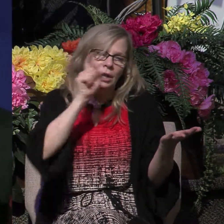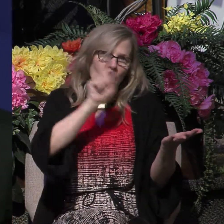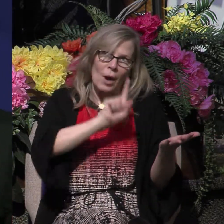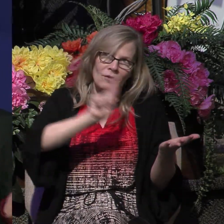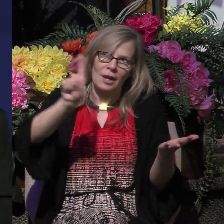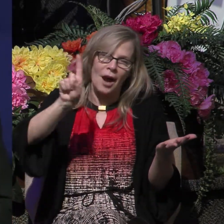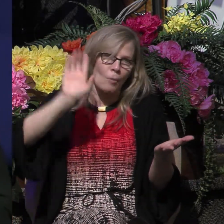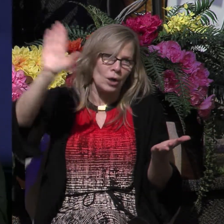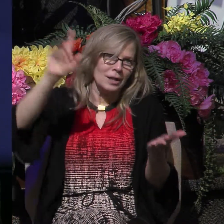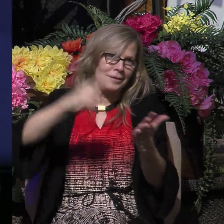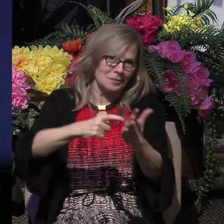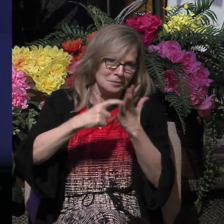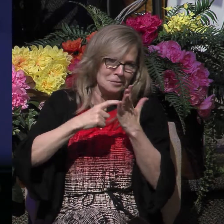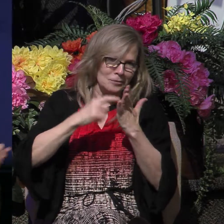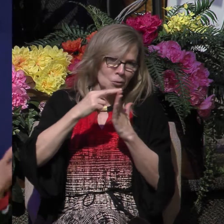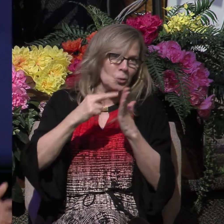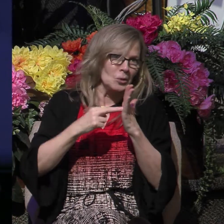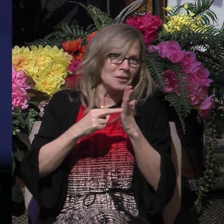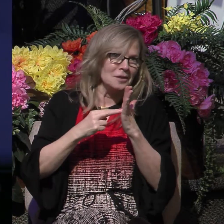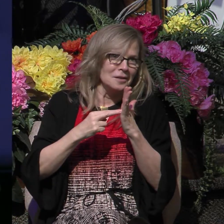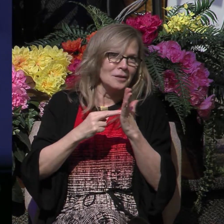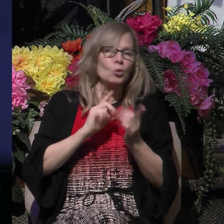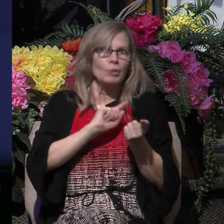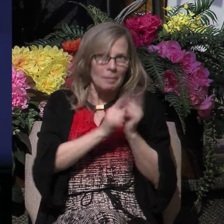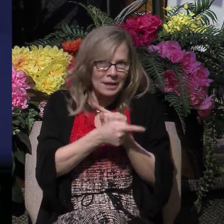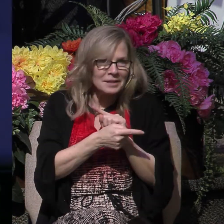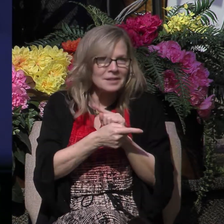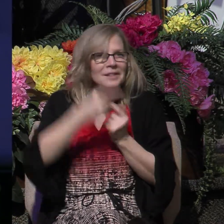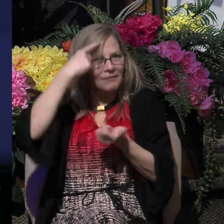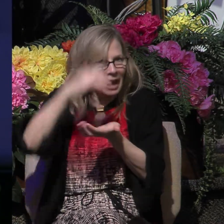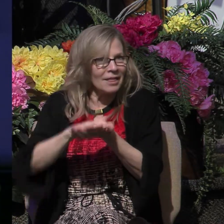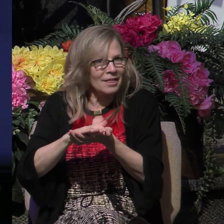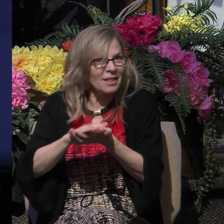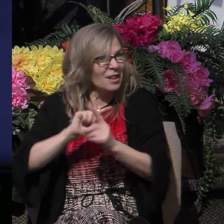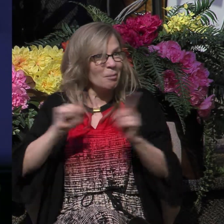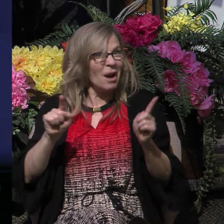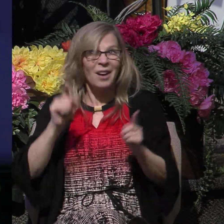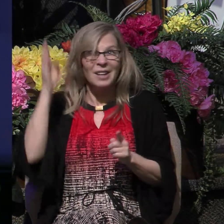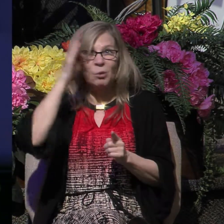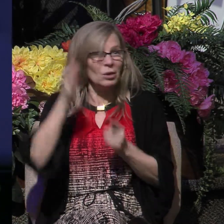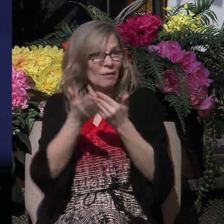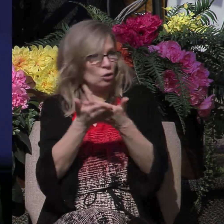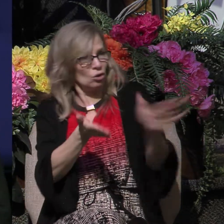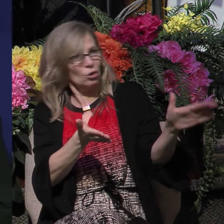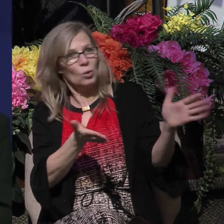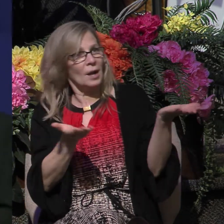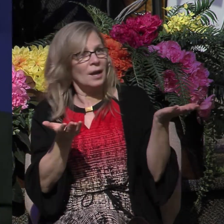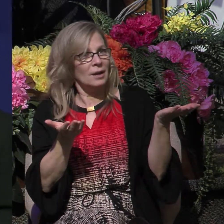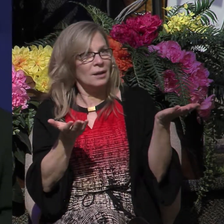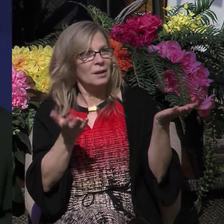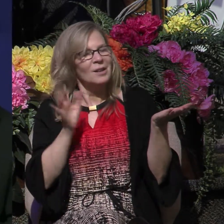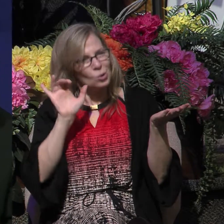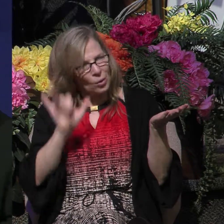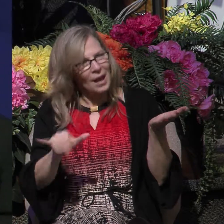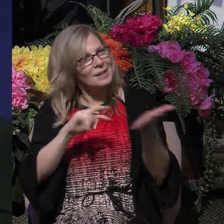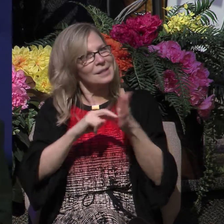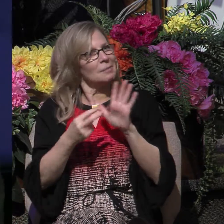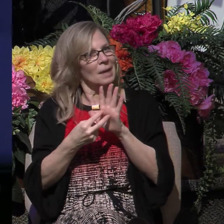repentance, faith, but He'll never turn you away. So, this is what Paul and Silas meant when in response to the jailer's question, what must I